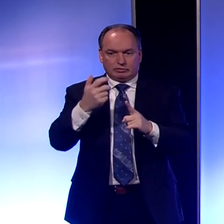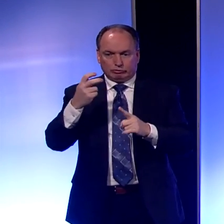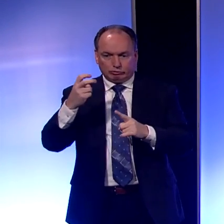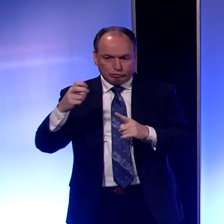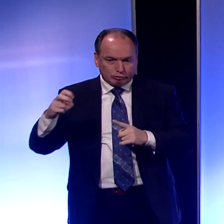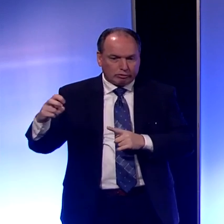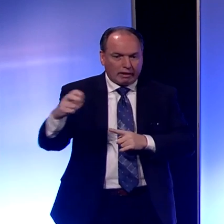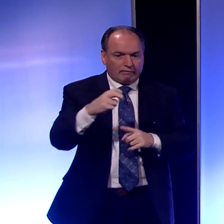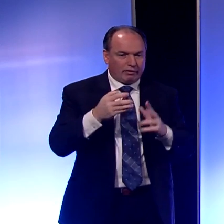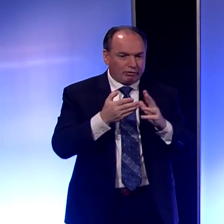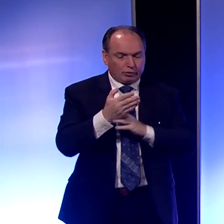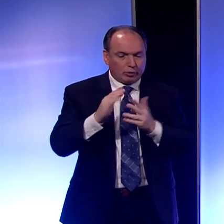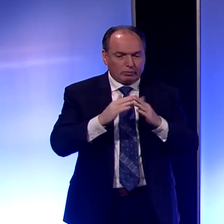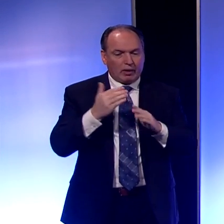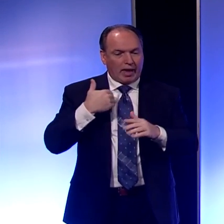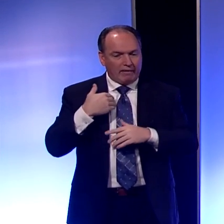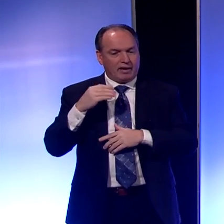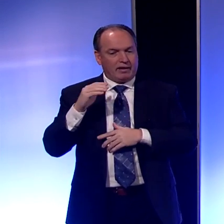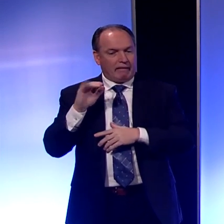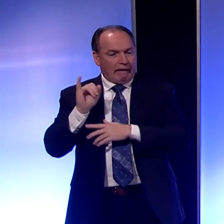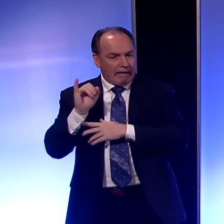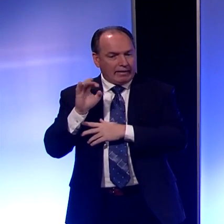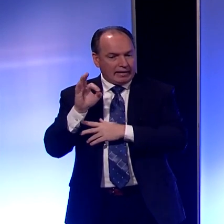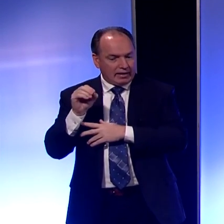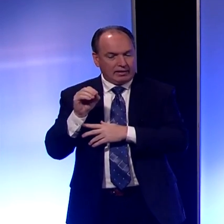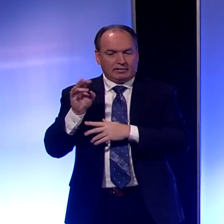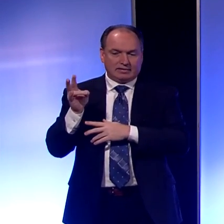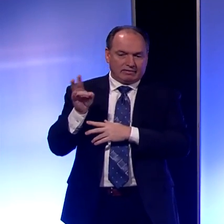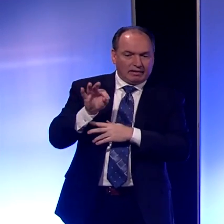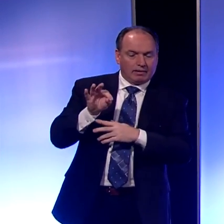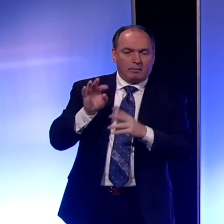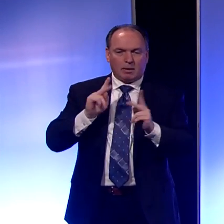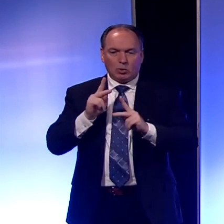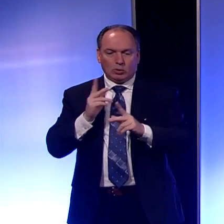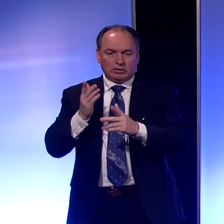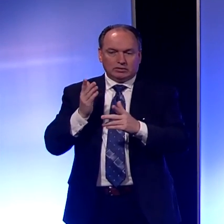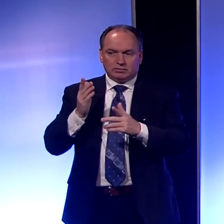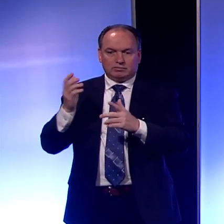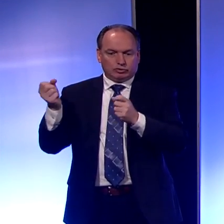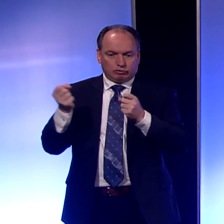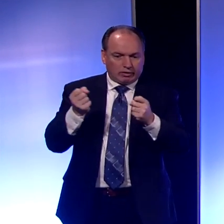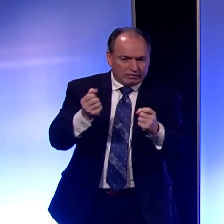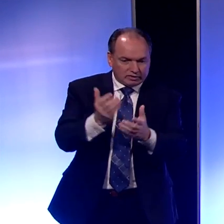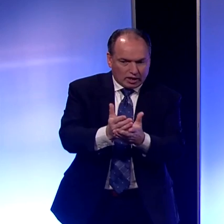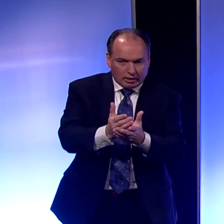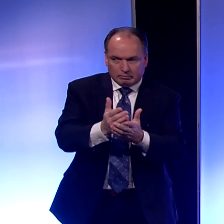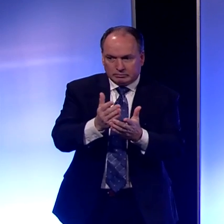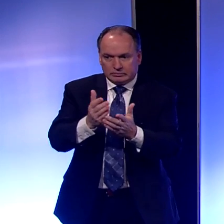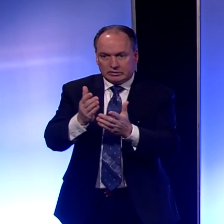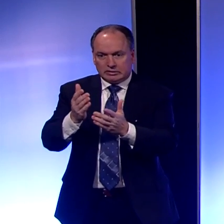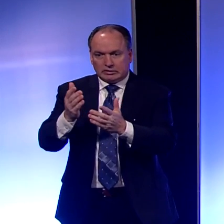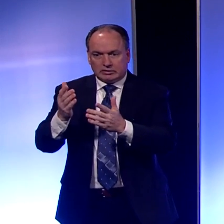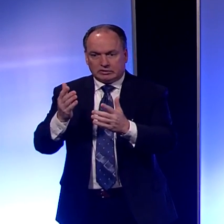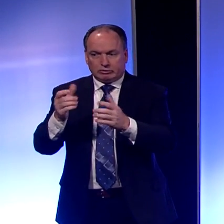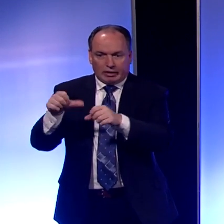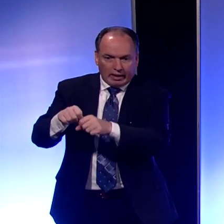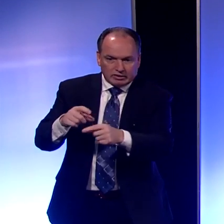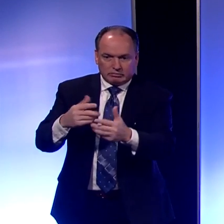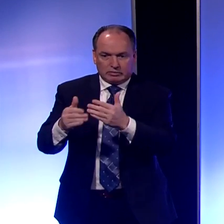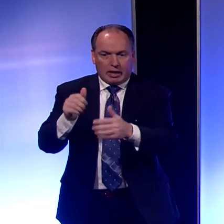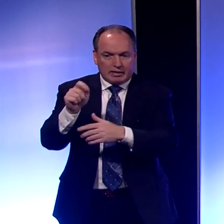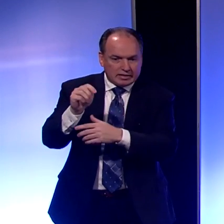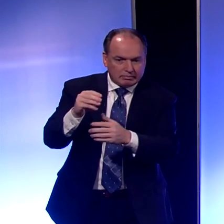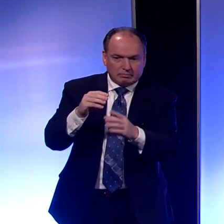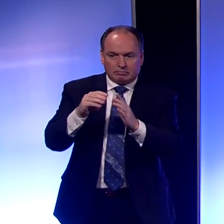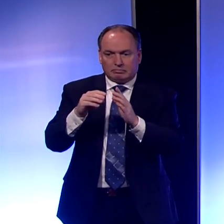community. You know, we have I-90 and 79 and people might be stopping on their way to get gas, for example, or use an ATM machine,